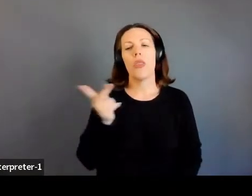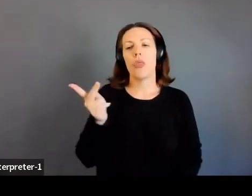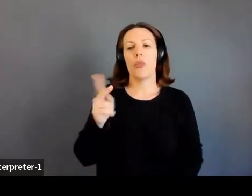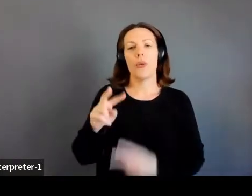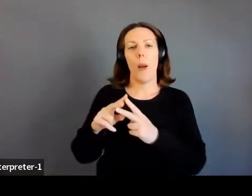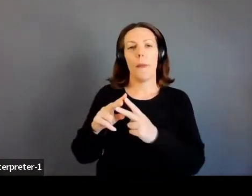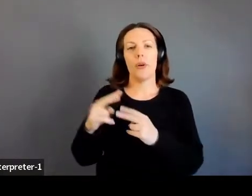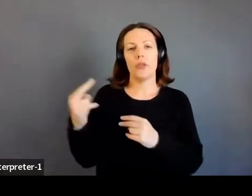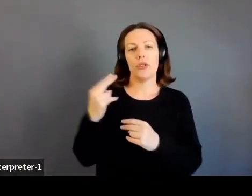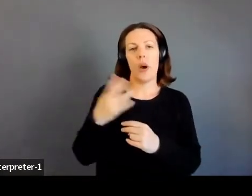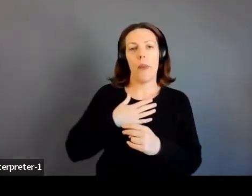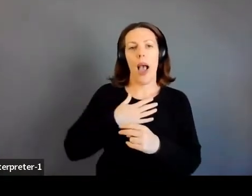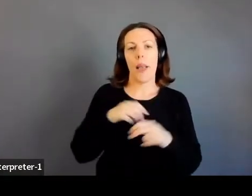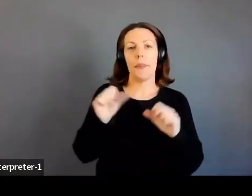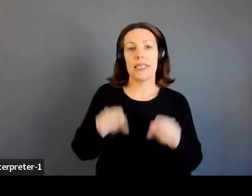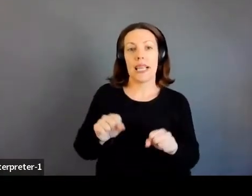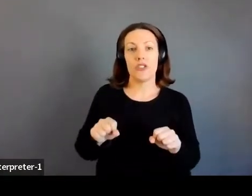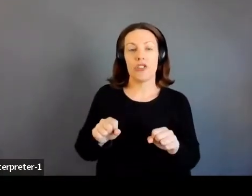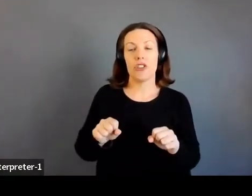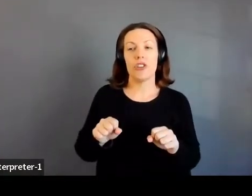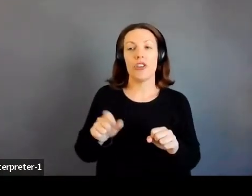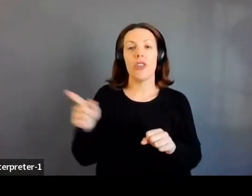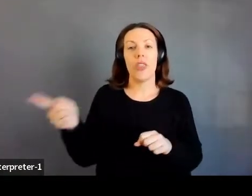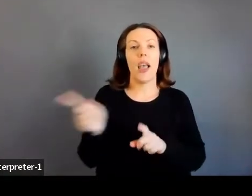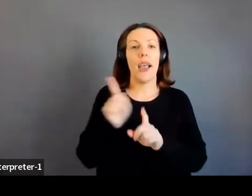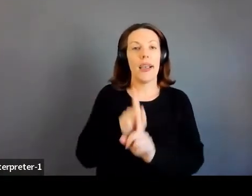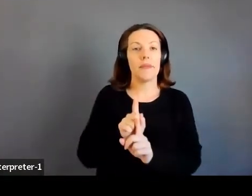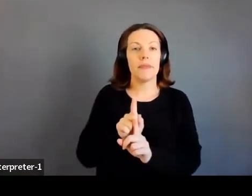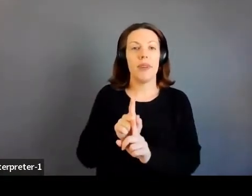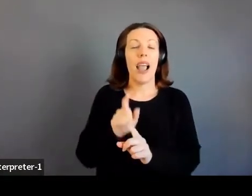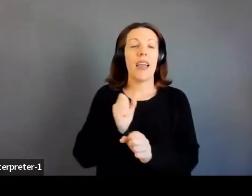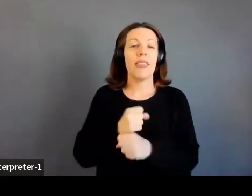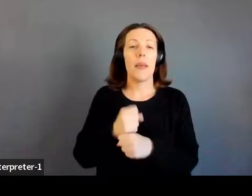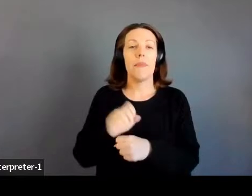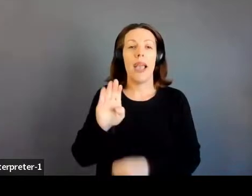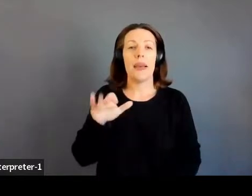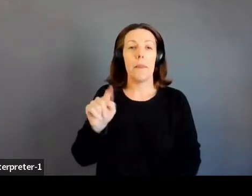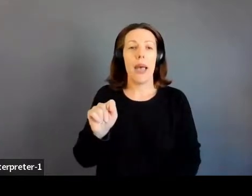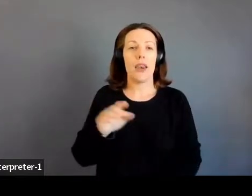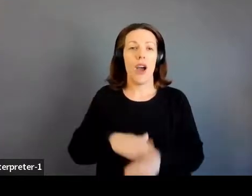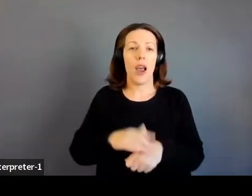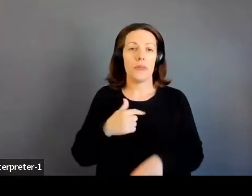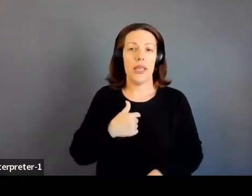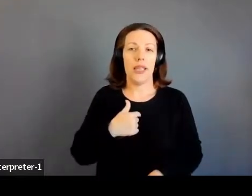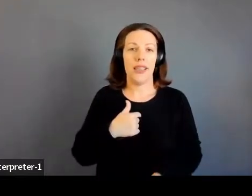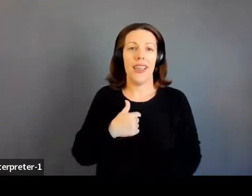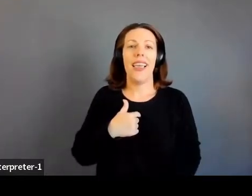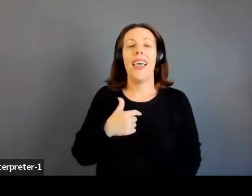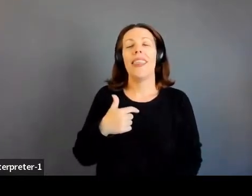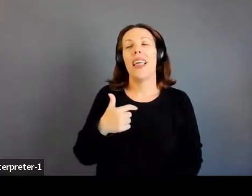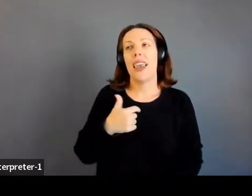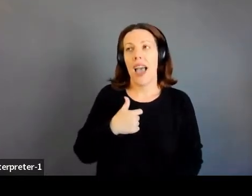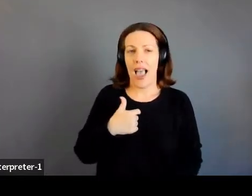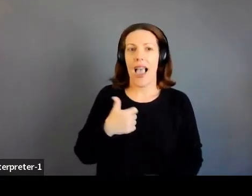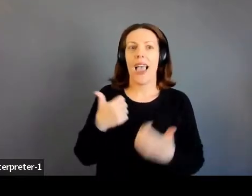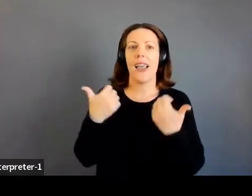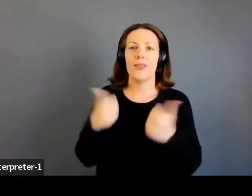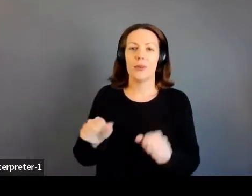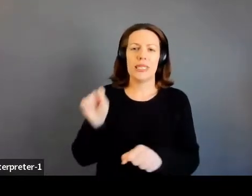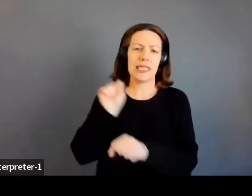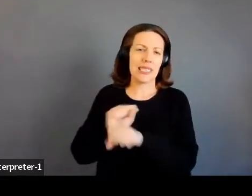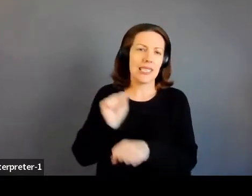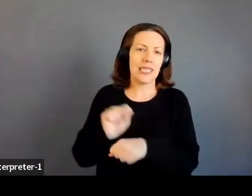they took me under their wing, they made bets on me. And then in return, I worked really hard to make sure those bets paid off.